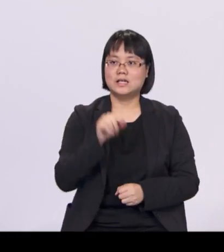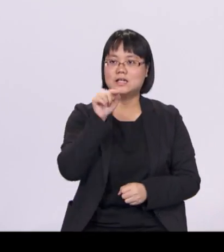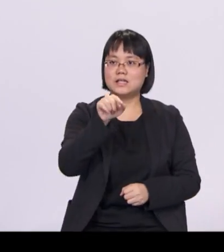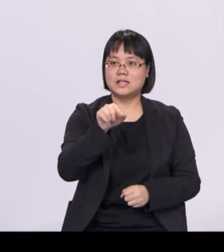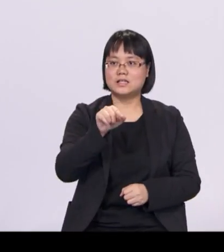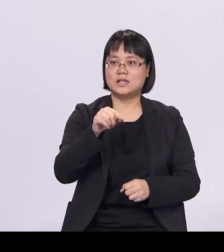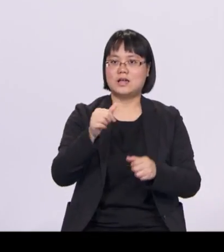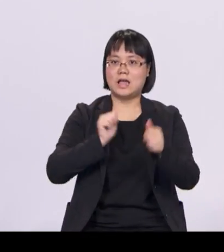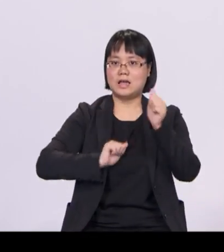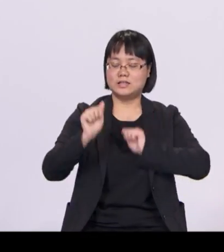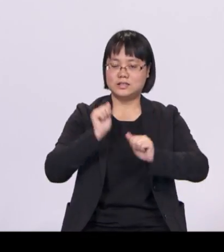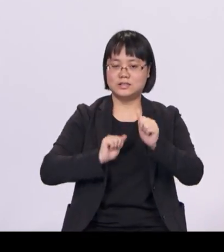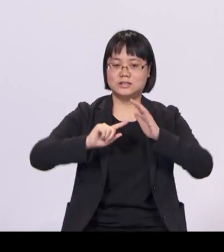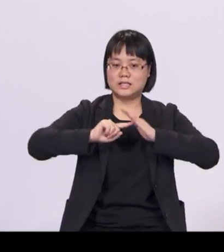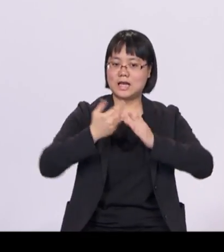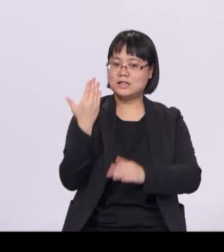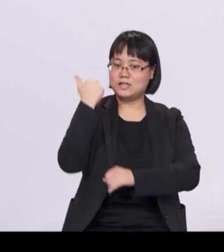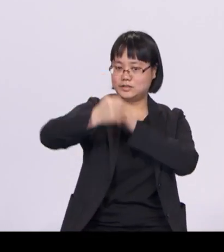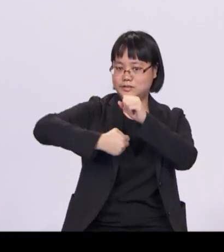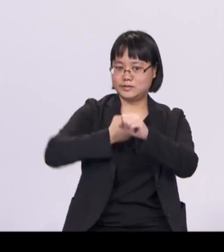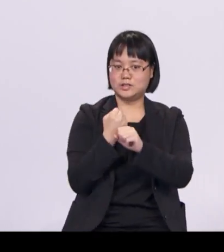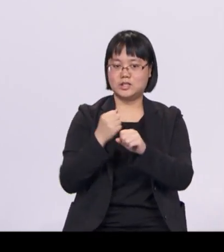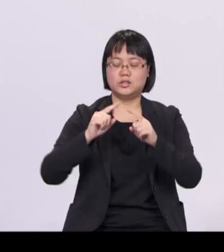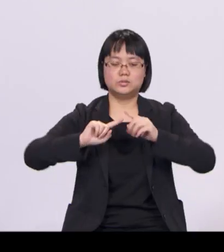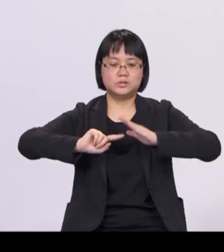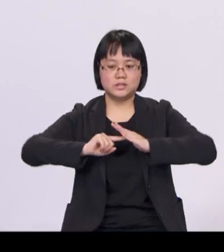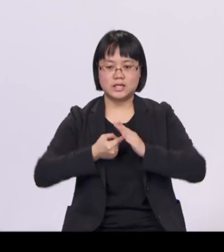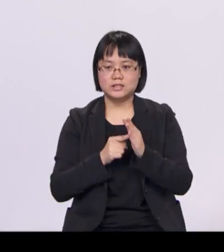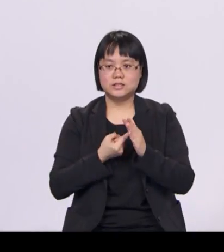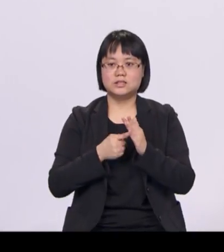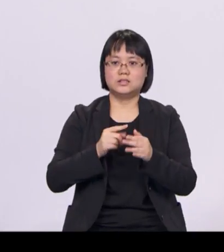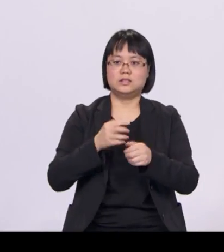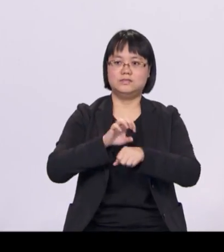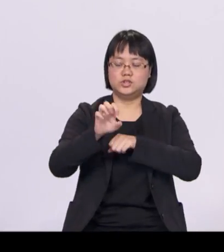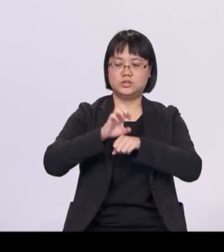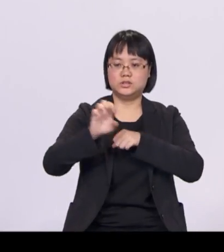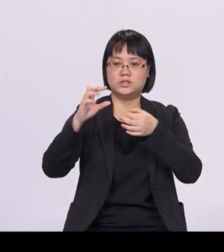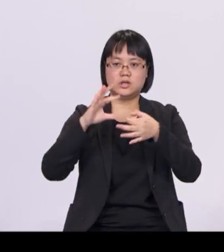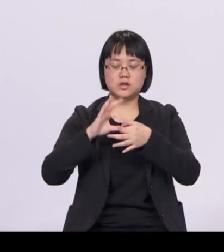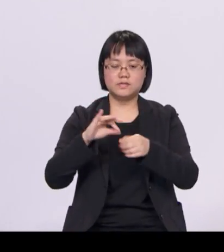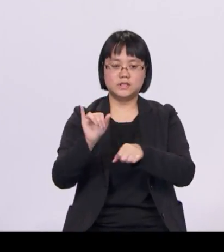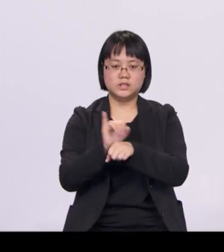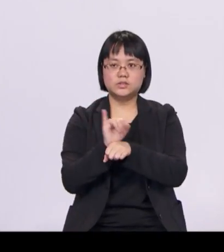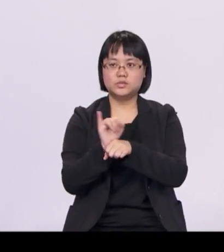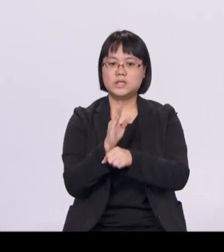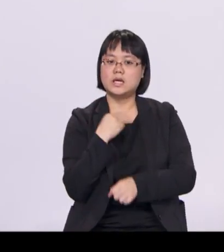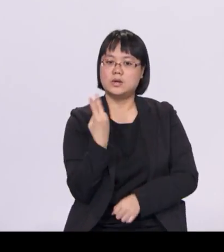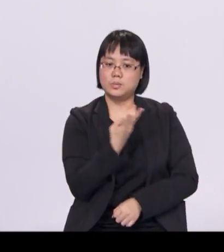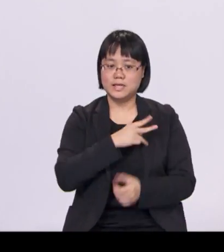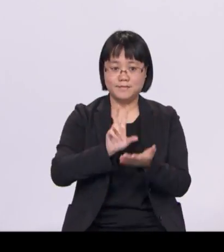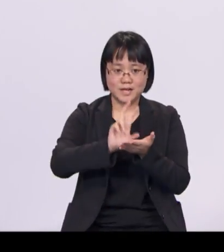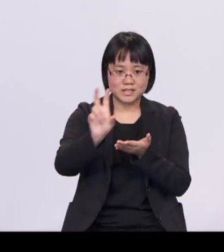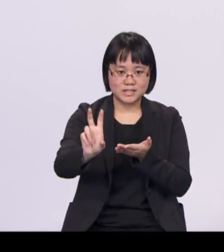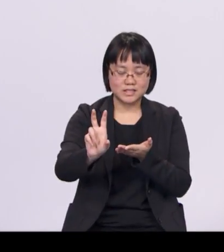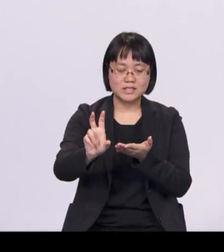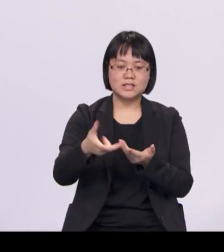last year to improve the energy efficiency of our industries. We are investing in public transport to make Singapore car light,